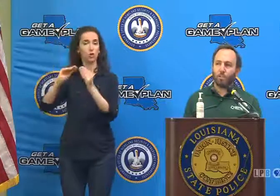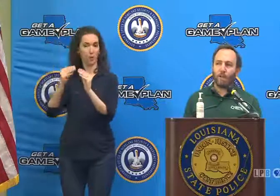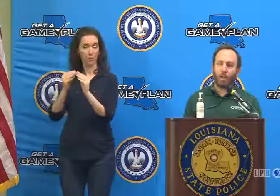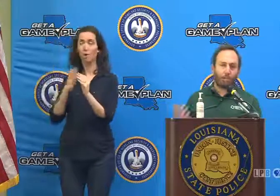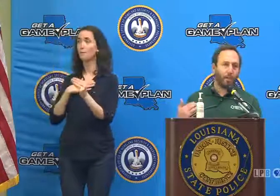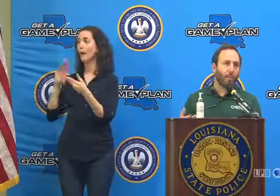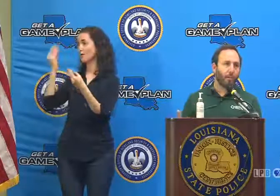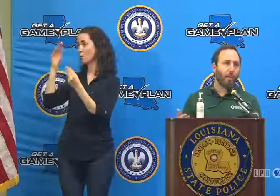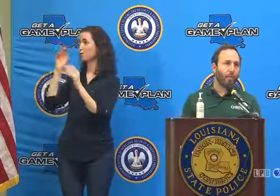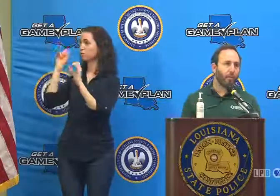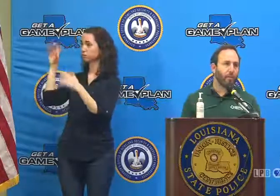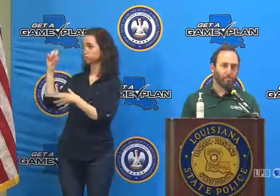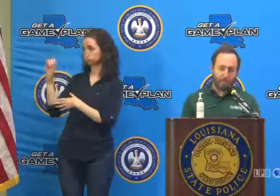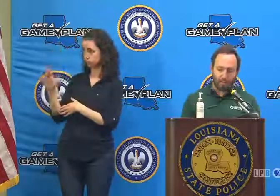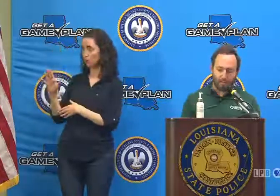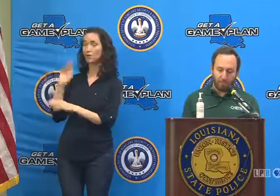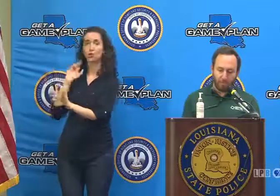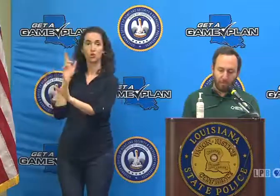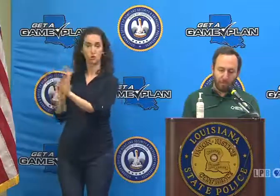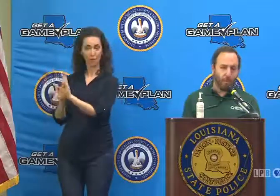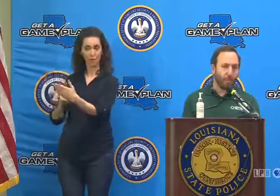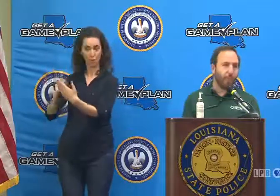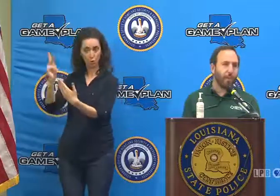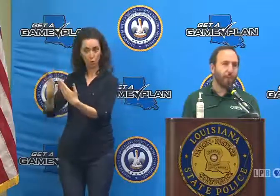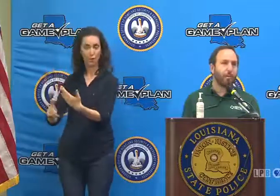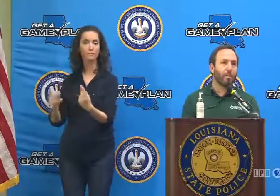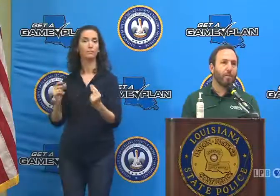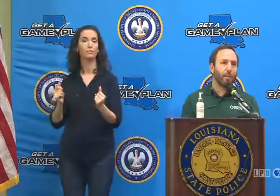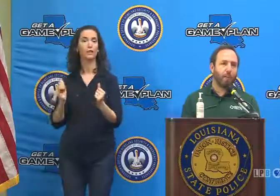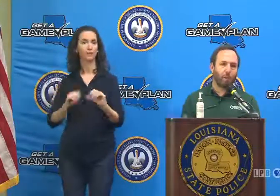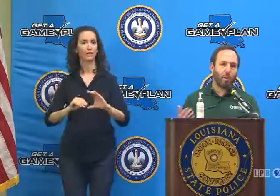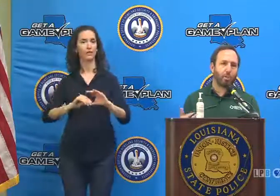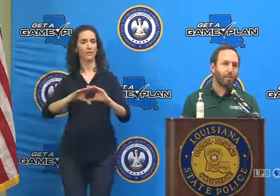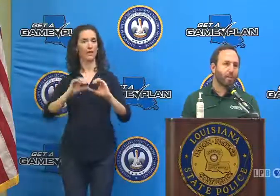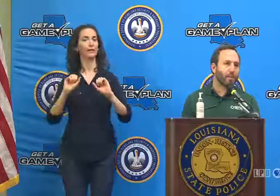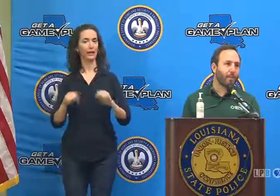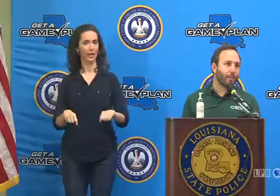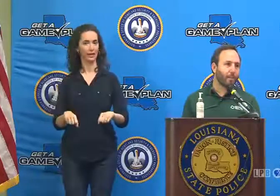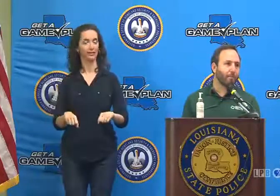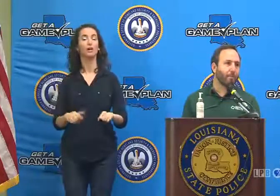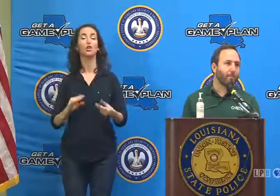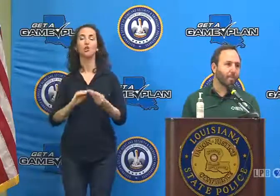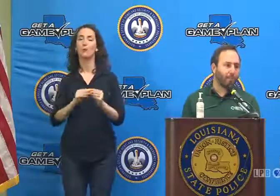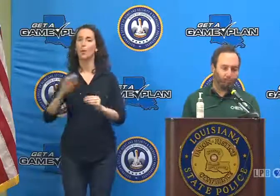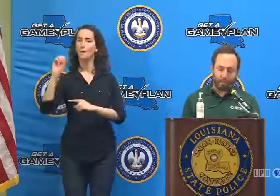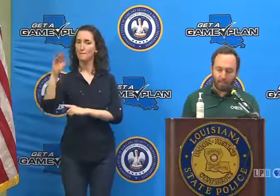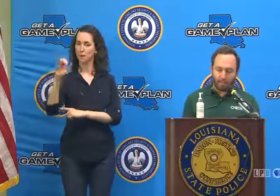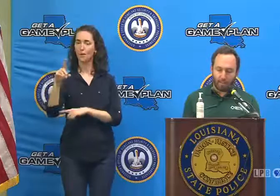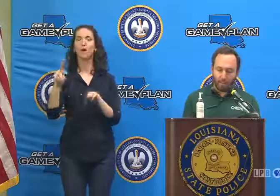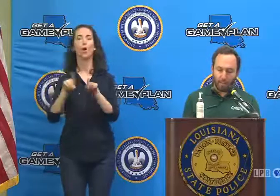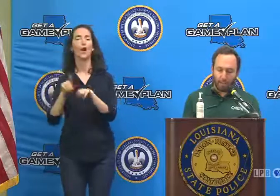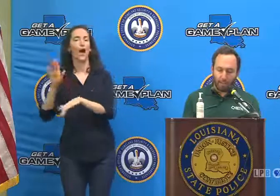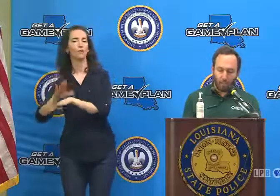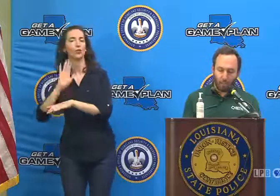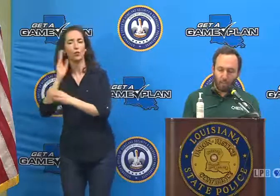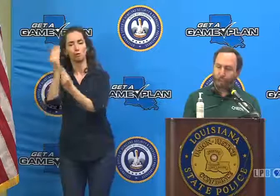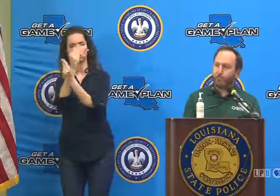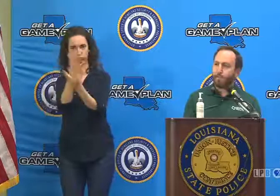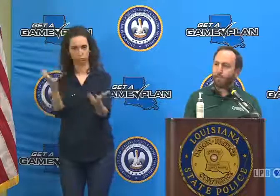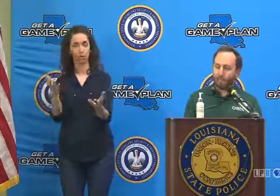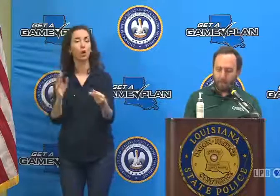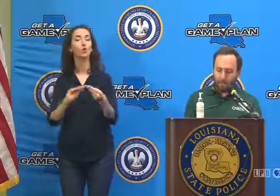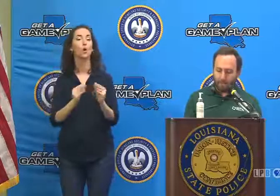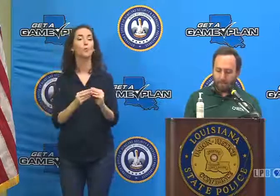Once you do that, you'll be able to get your prescriptions refilled. I'm going to give that number. This will also be sent out as a press release later in the afternoon. It's